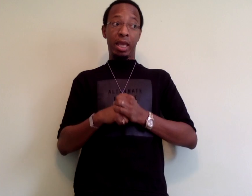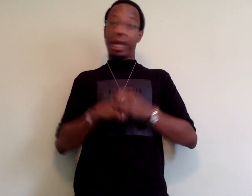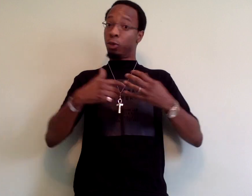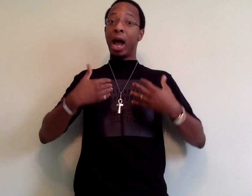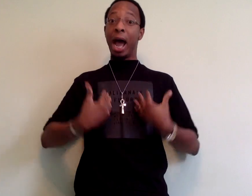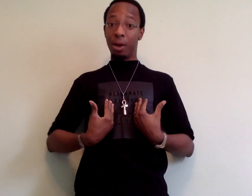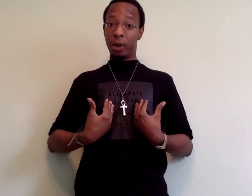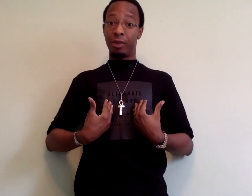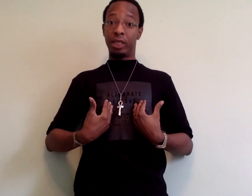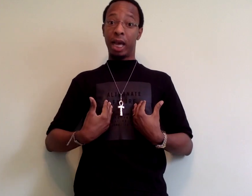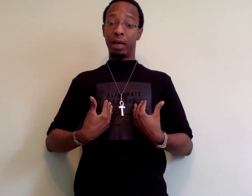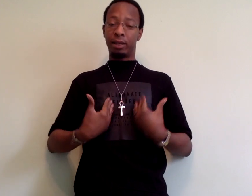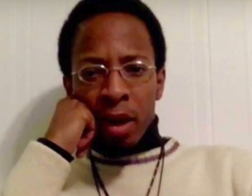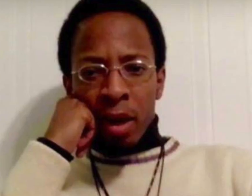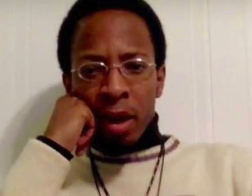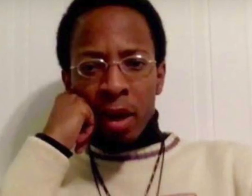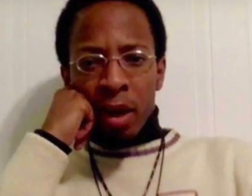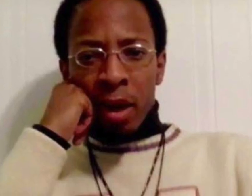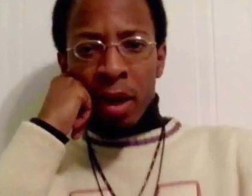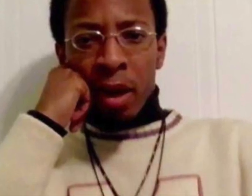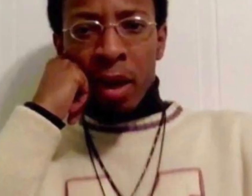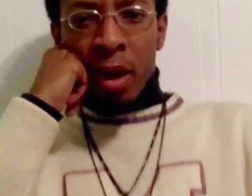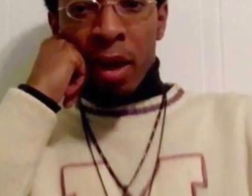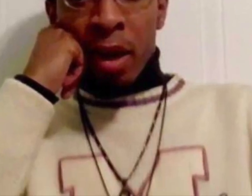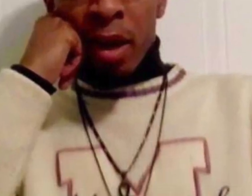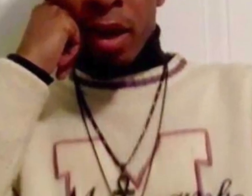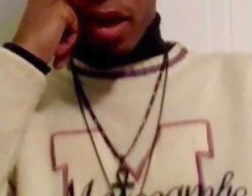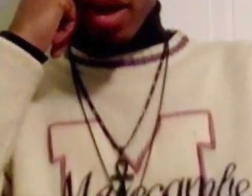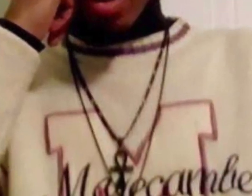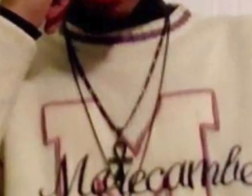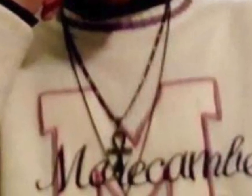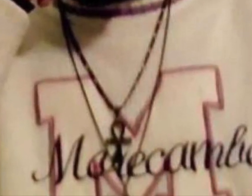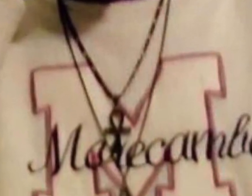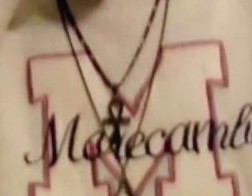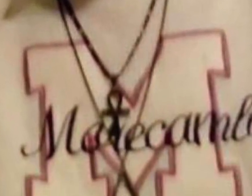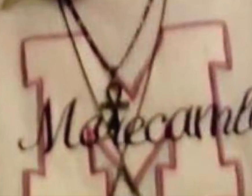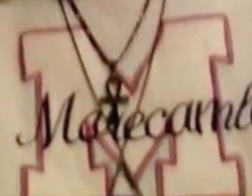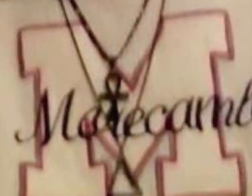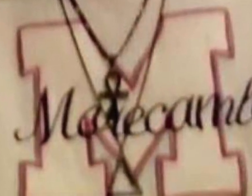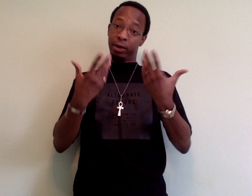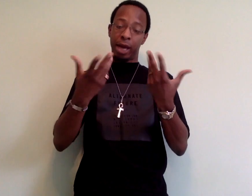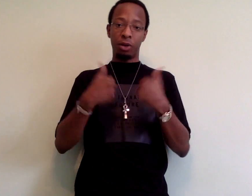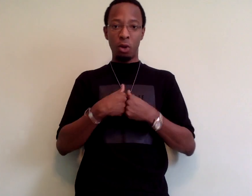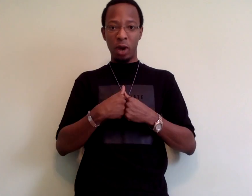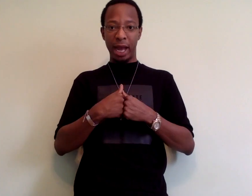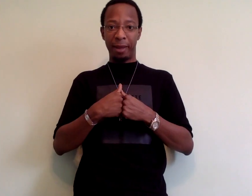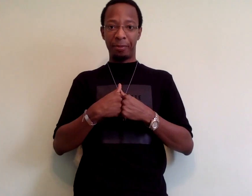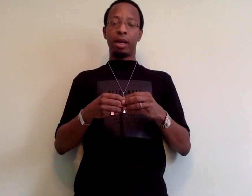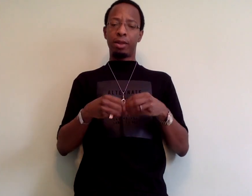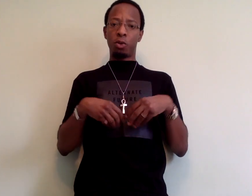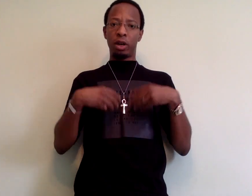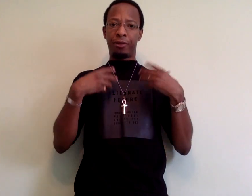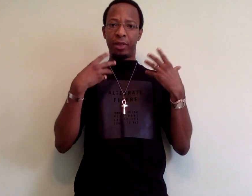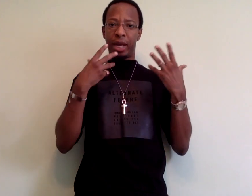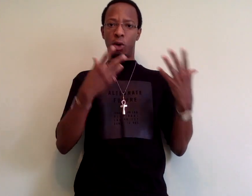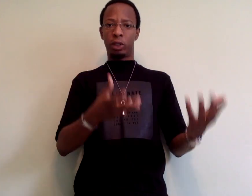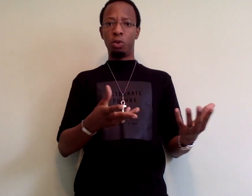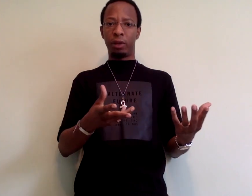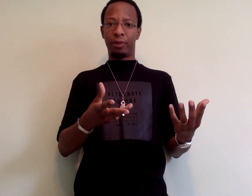That's why I wear these Ankhs. You guys, I'm sure, have seen me wearing them in a lot of my videos up to this point. Now you know why. Another word for that whole school of